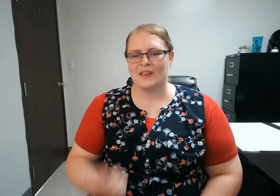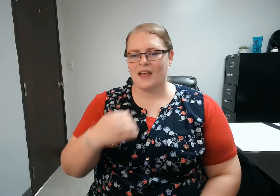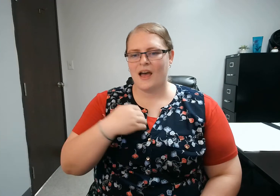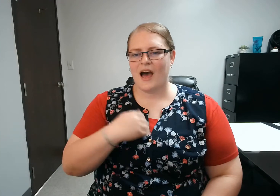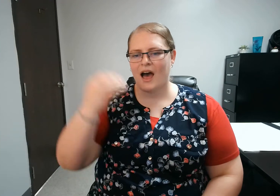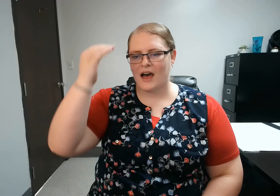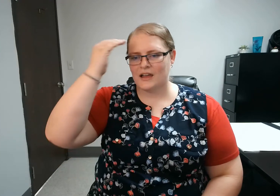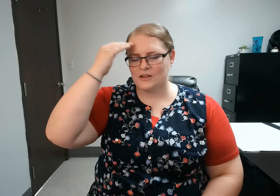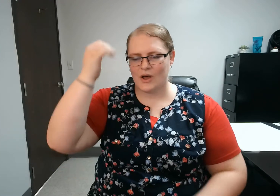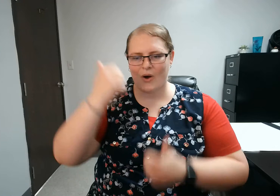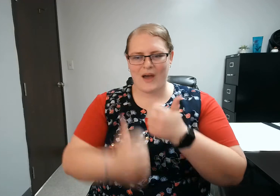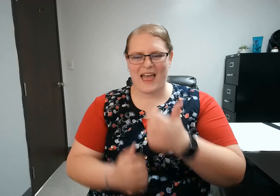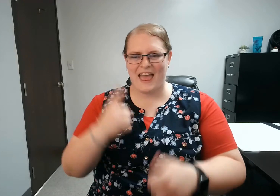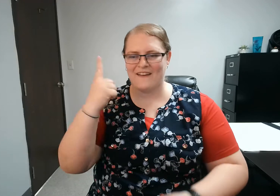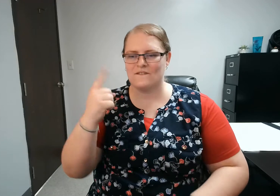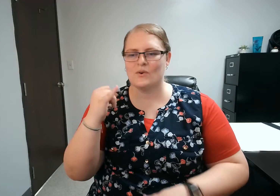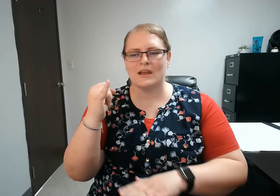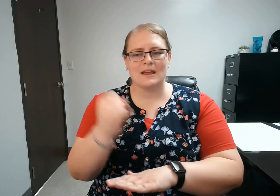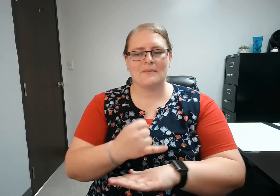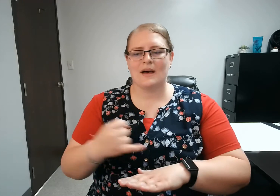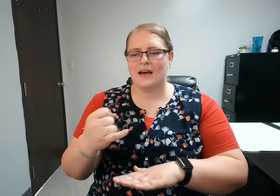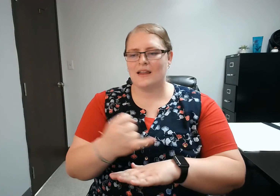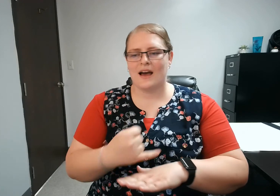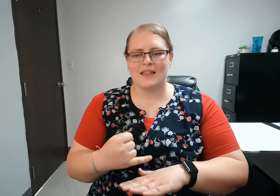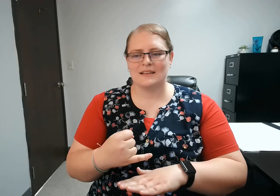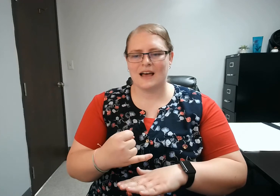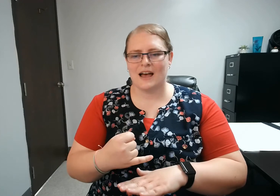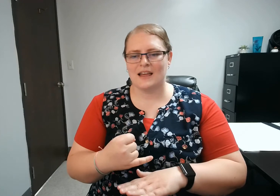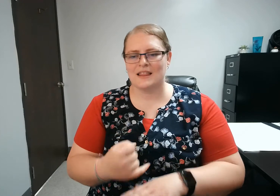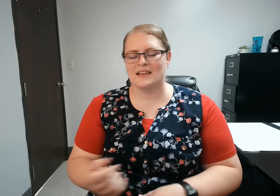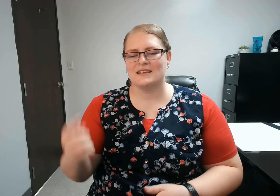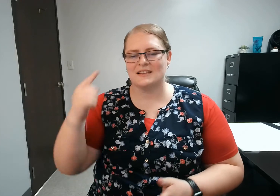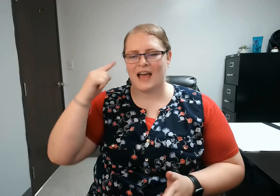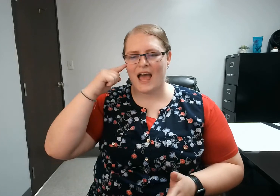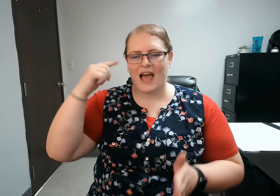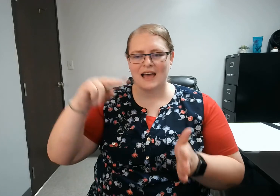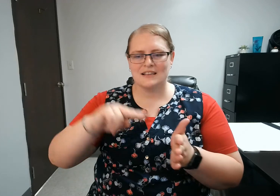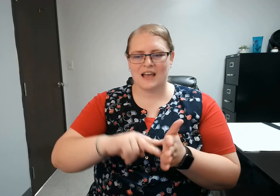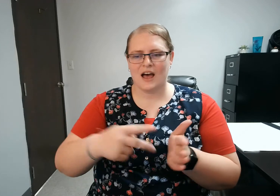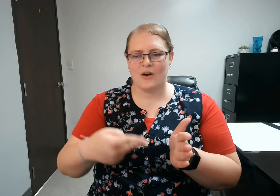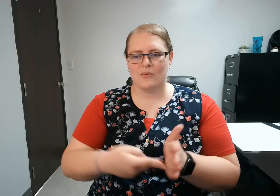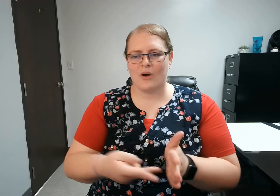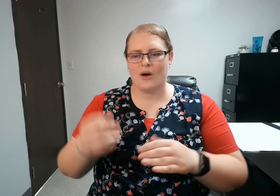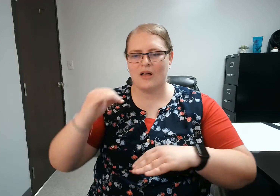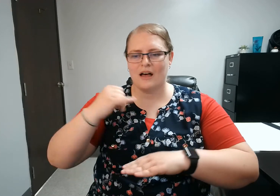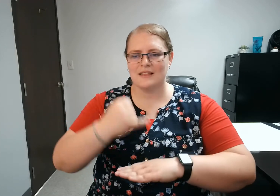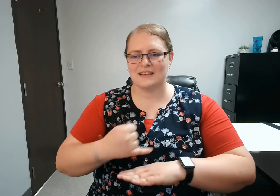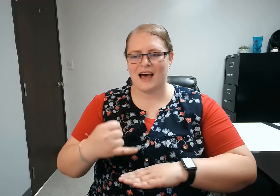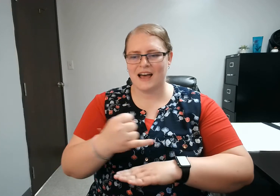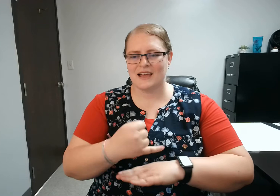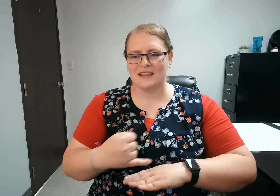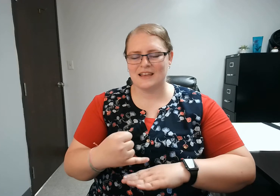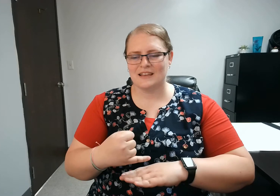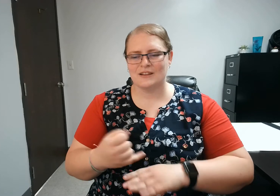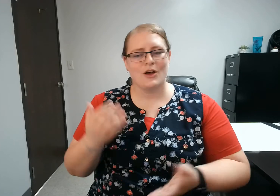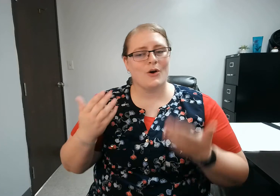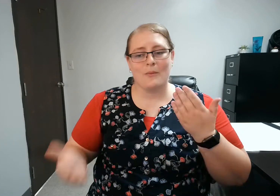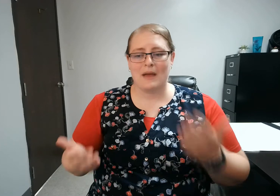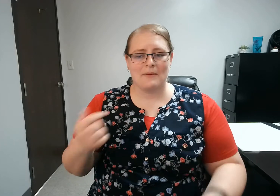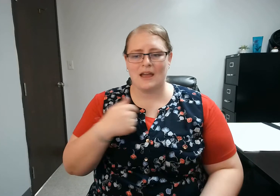I know Everybody on this island Has a role on this island So maybe